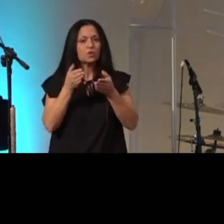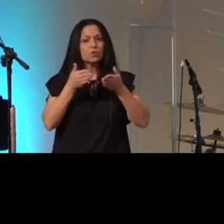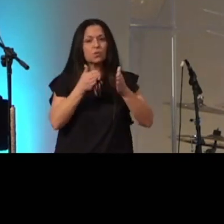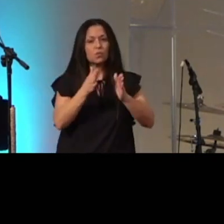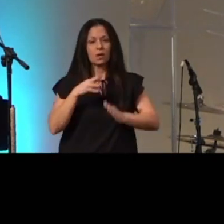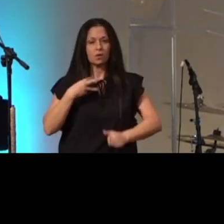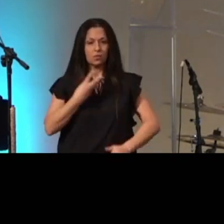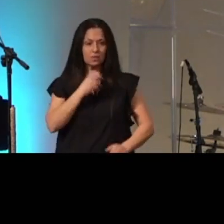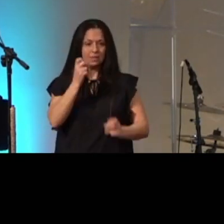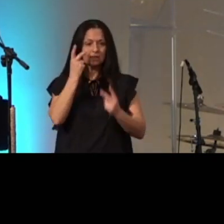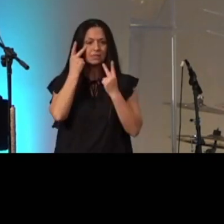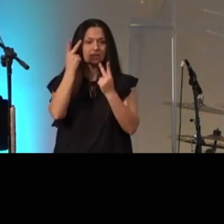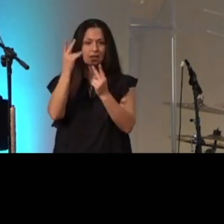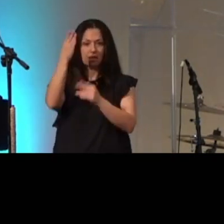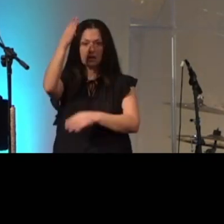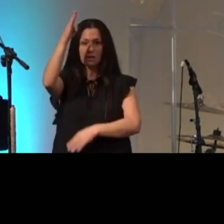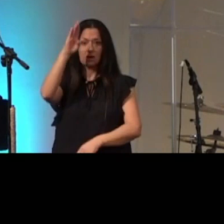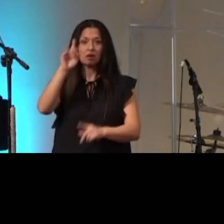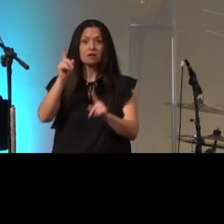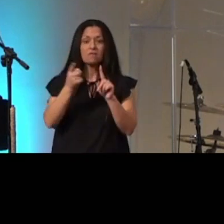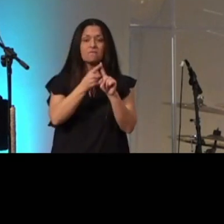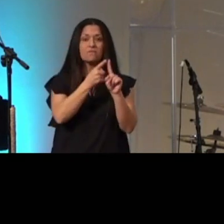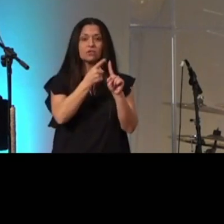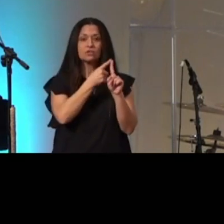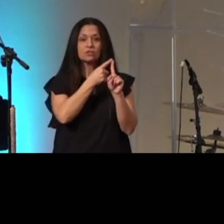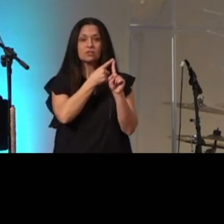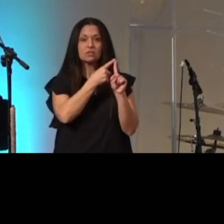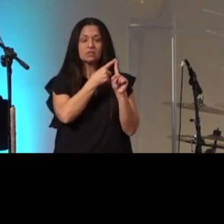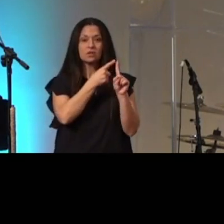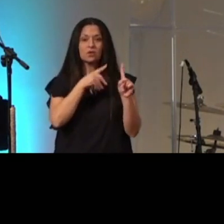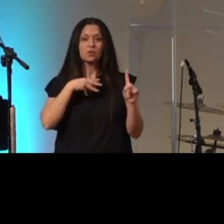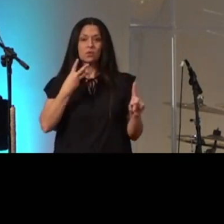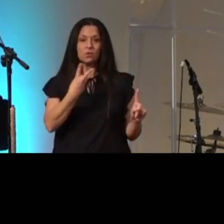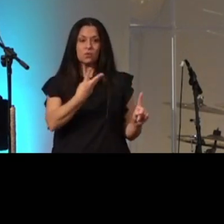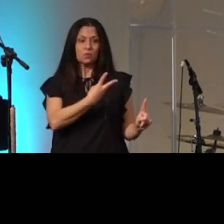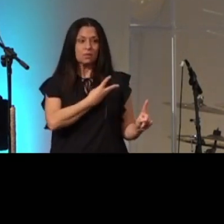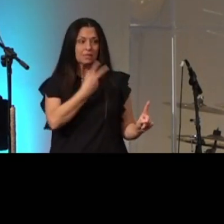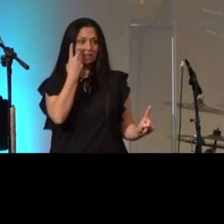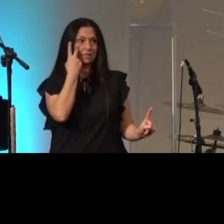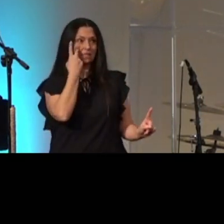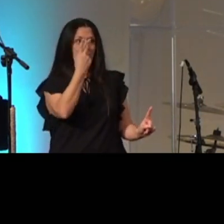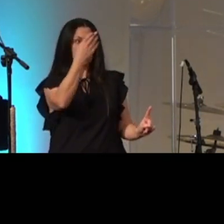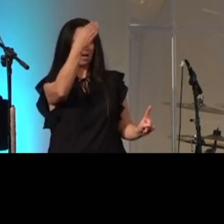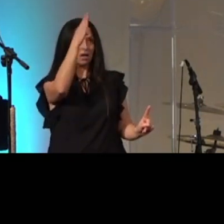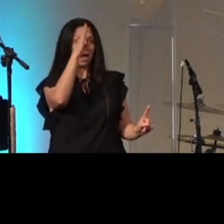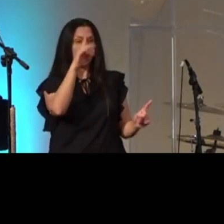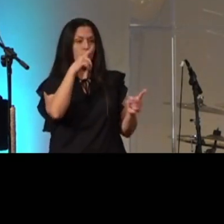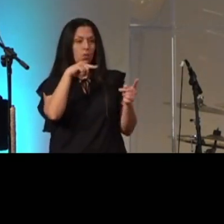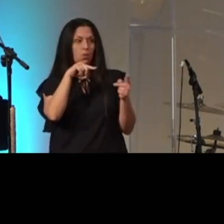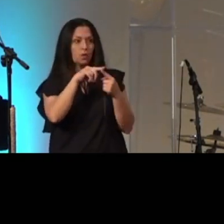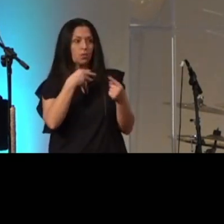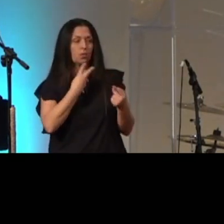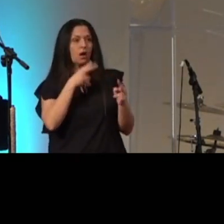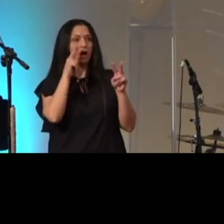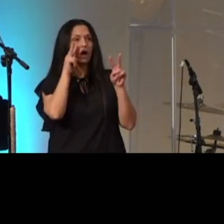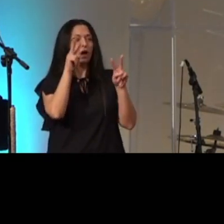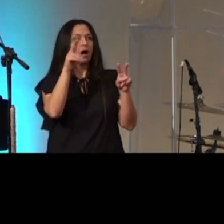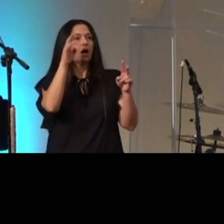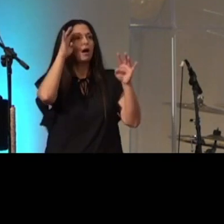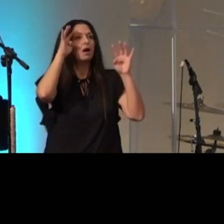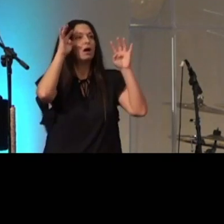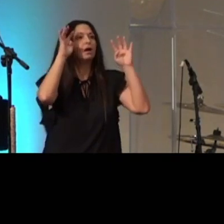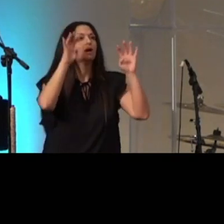which we see god the first is we see god when we marvel at his holiness